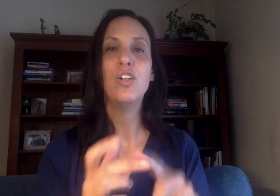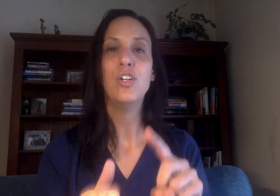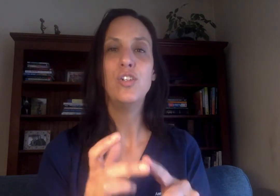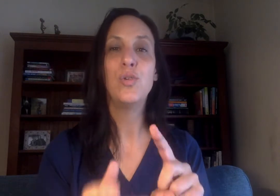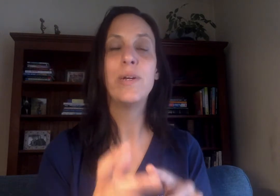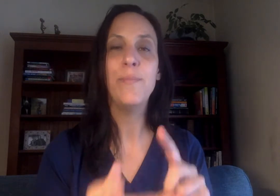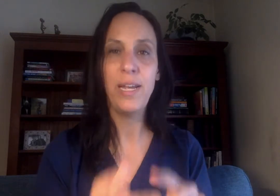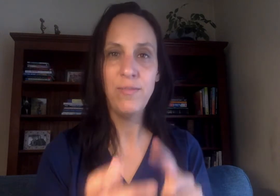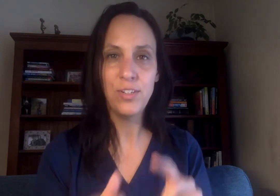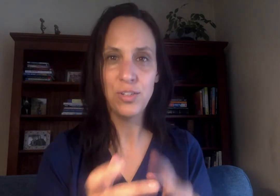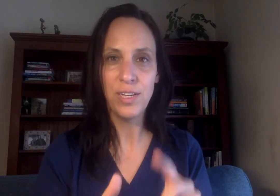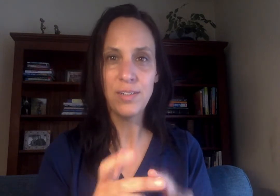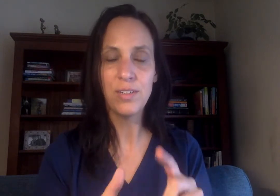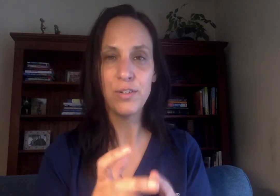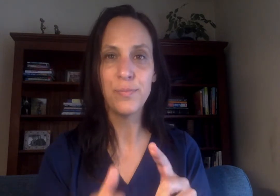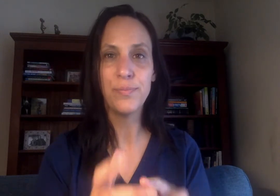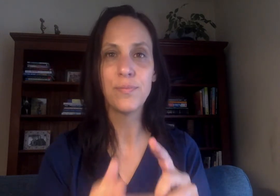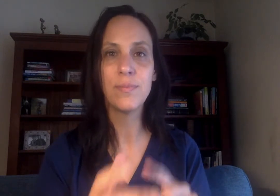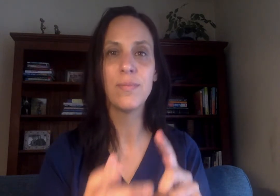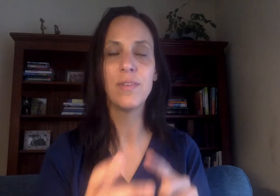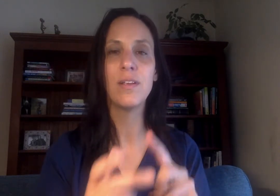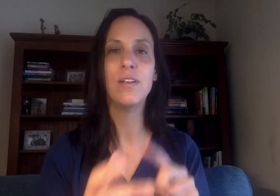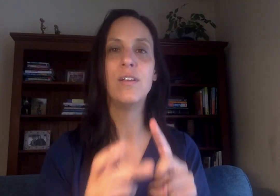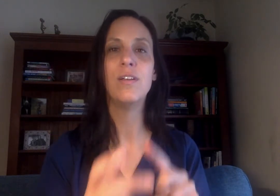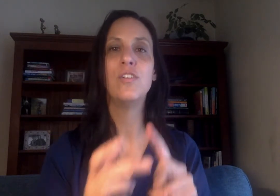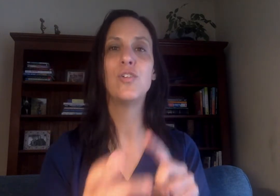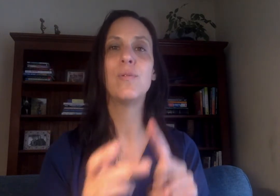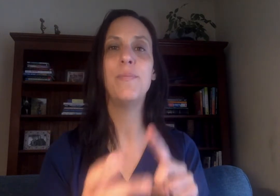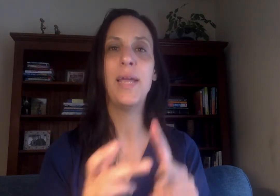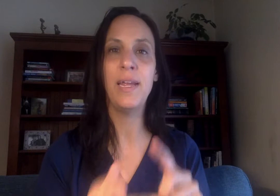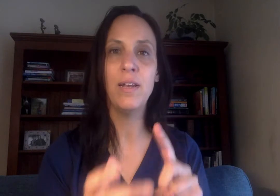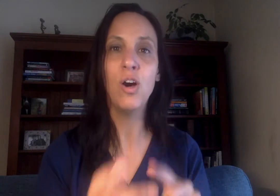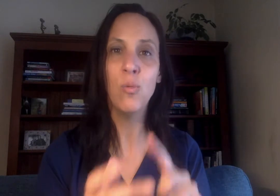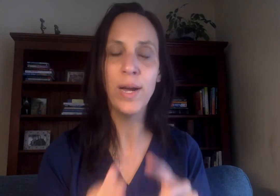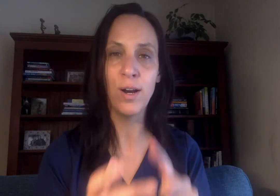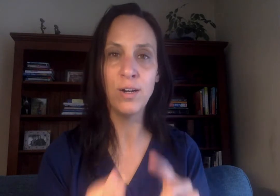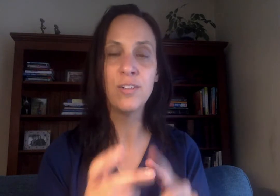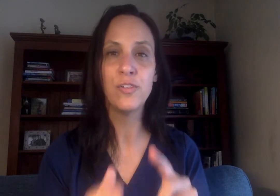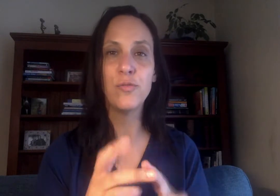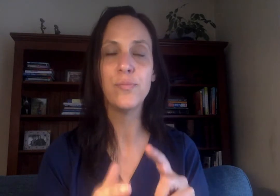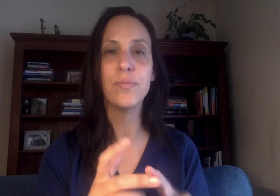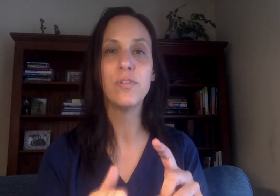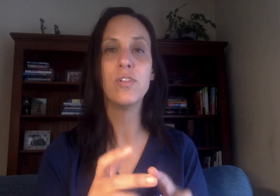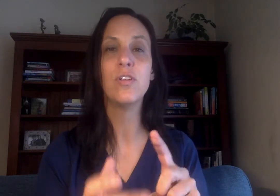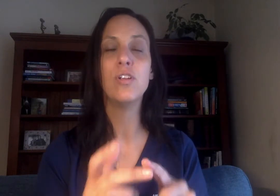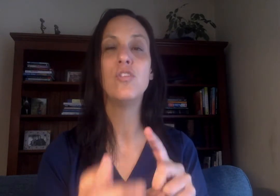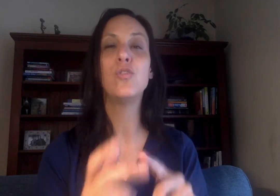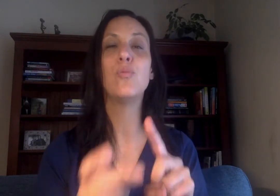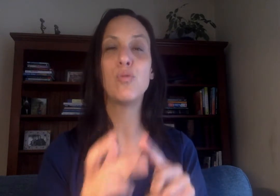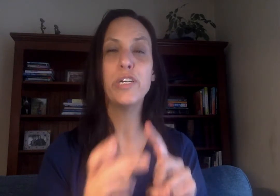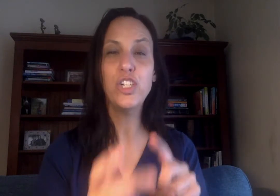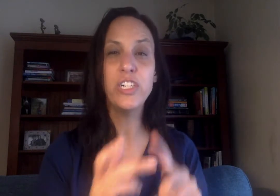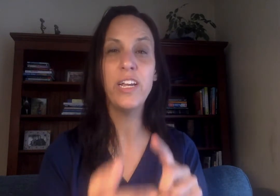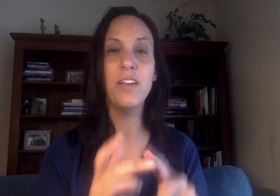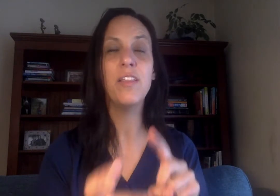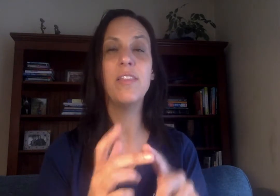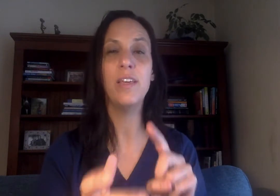to remain vigilant, to remain aware, to appreciate the